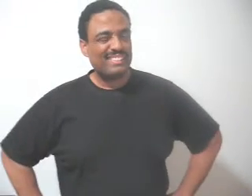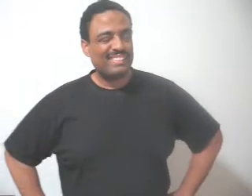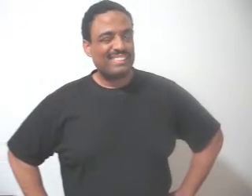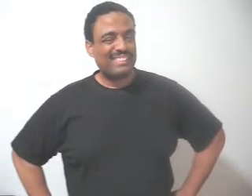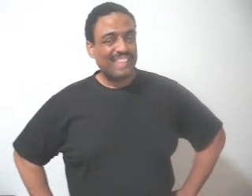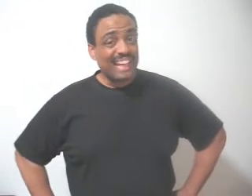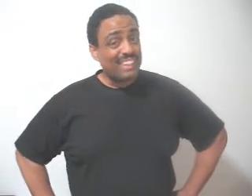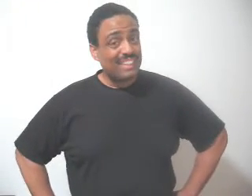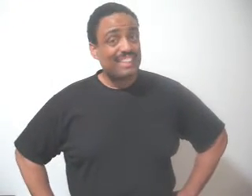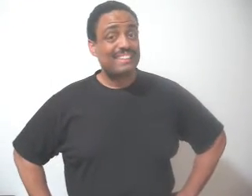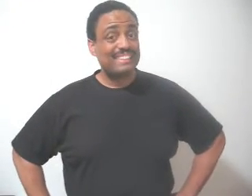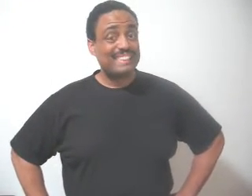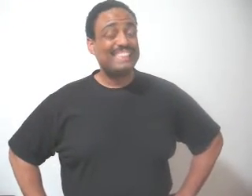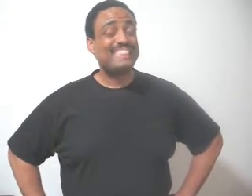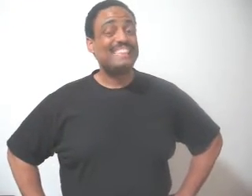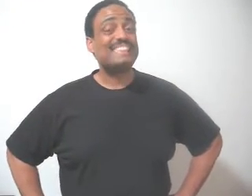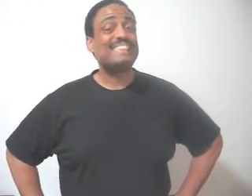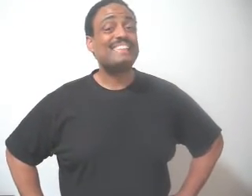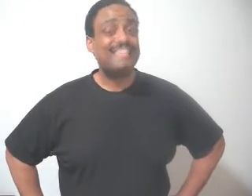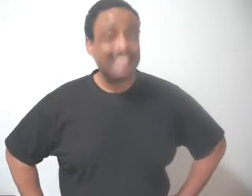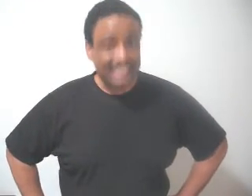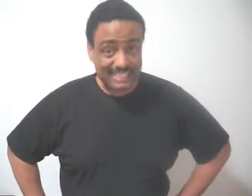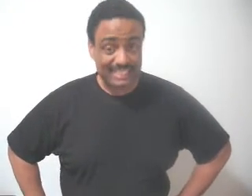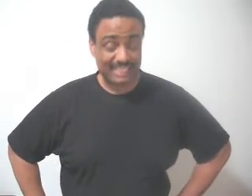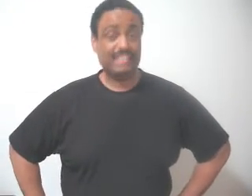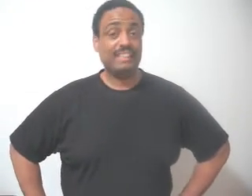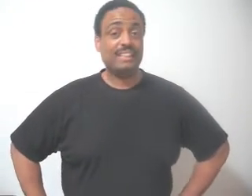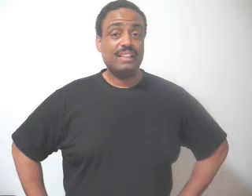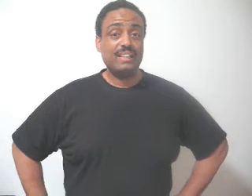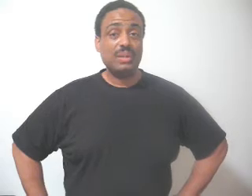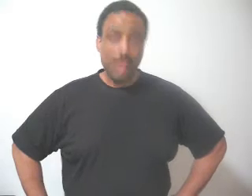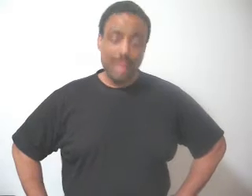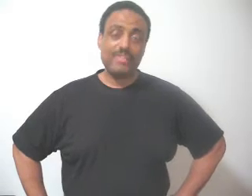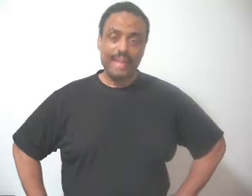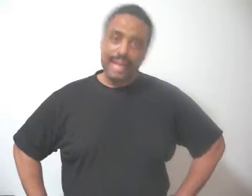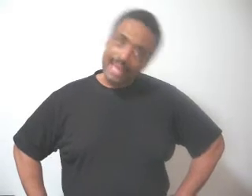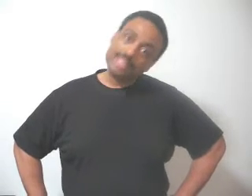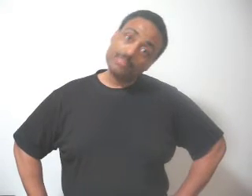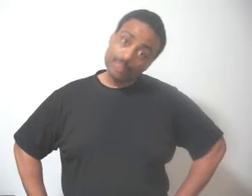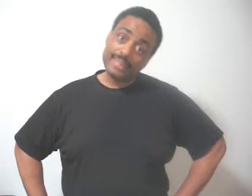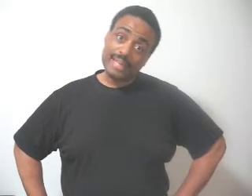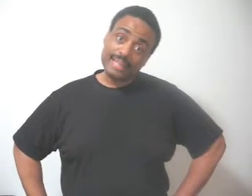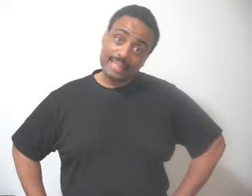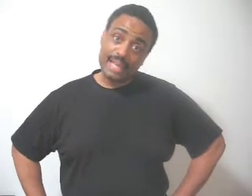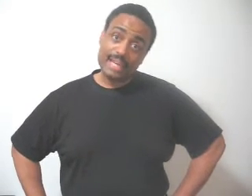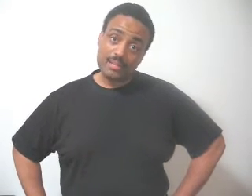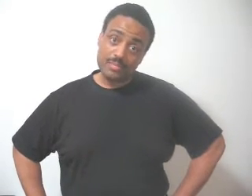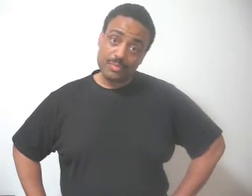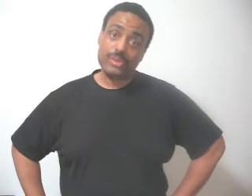now I think that's disgusting whoever they had to put that sign up for